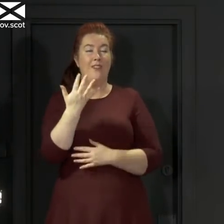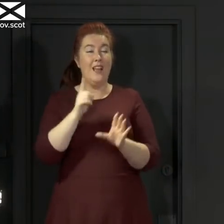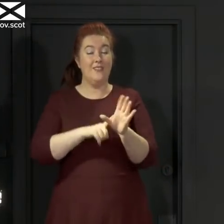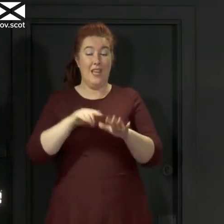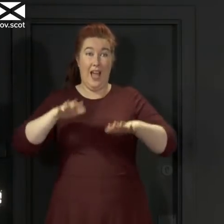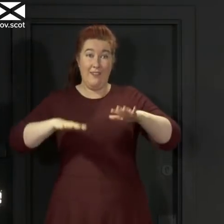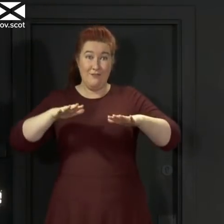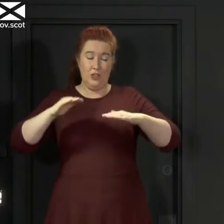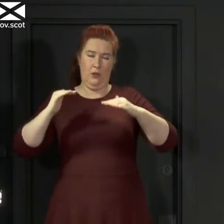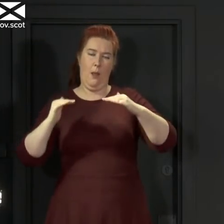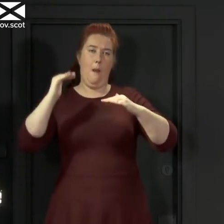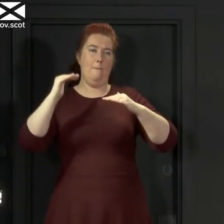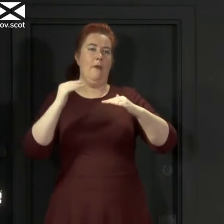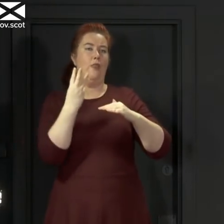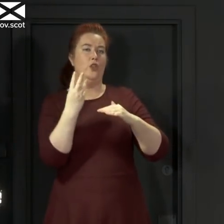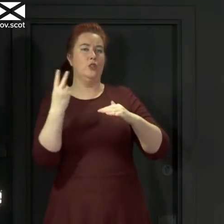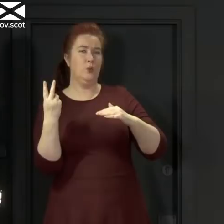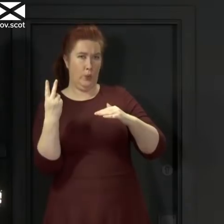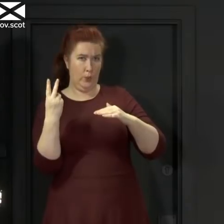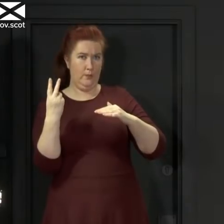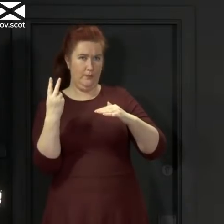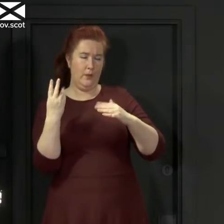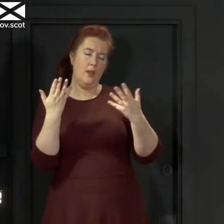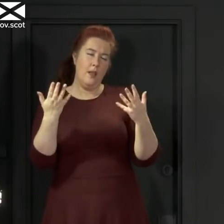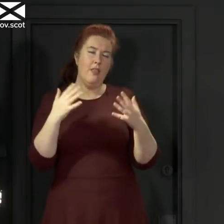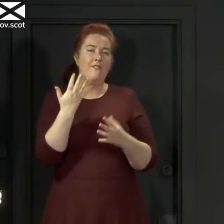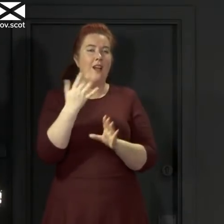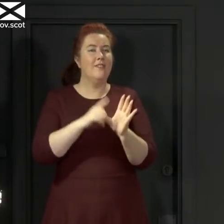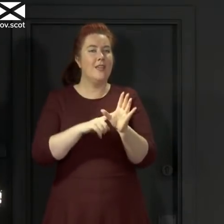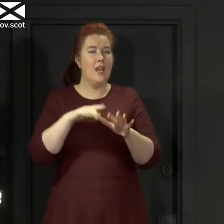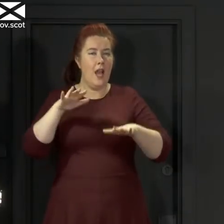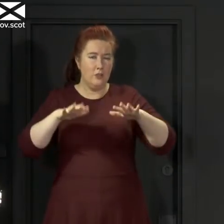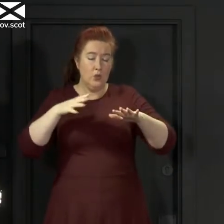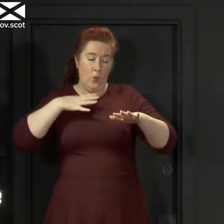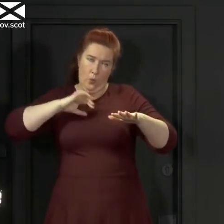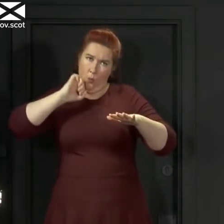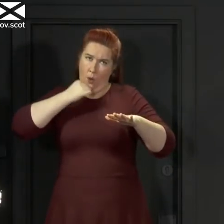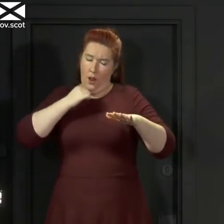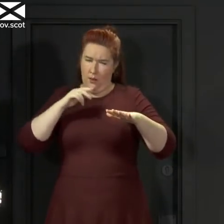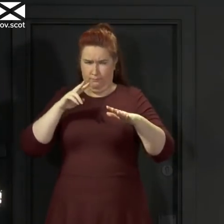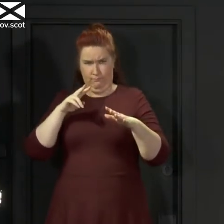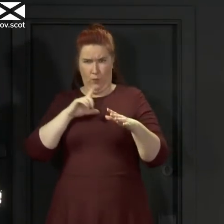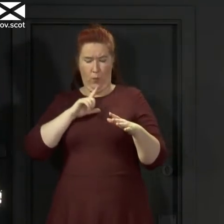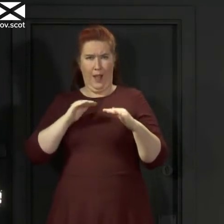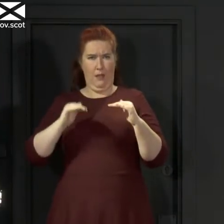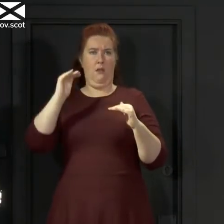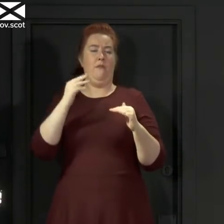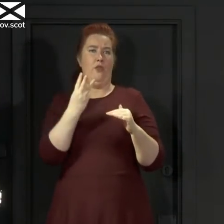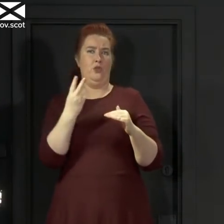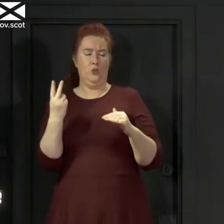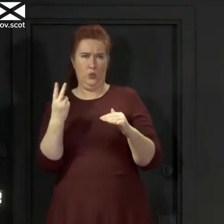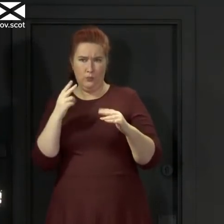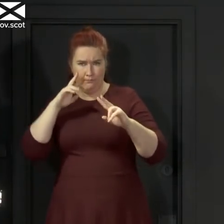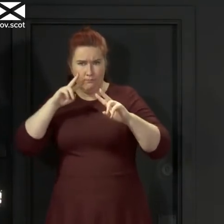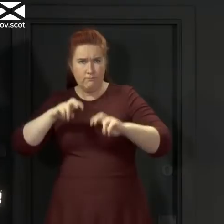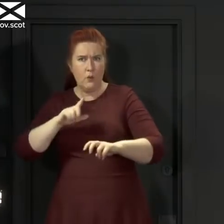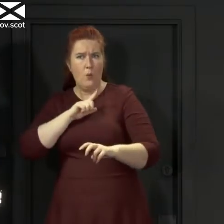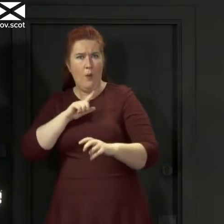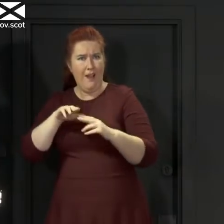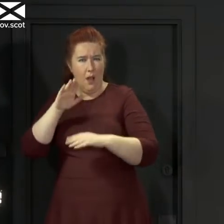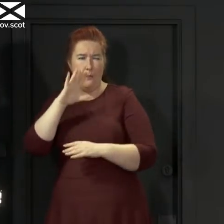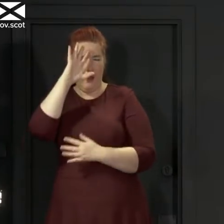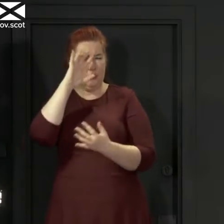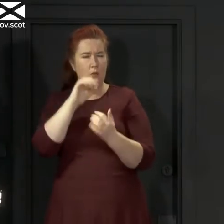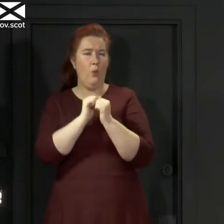-year average for the same time of year. We will, of course, be looking to see if there are any particular causes of concern there, but it is worth